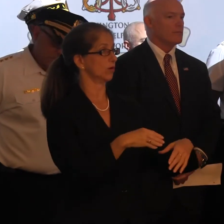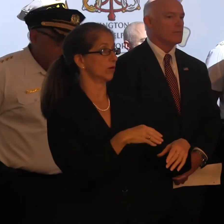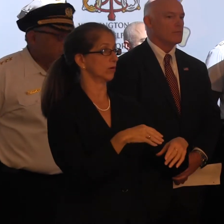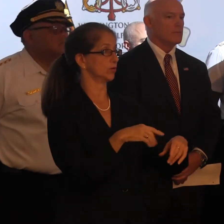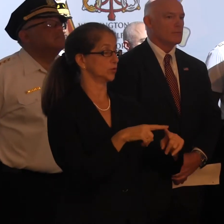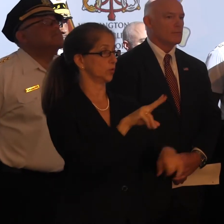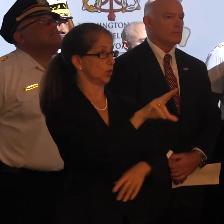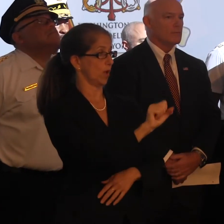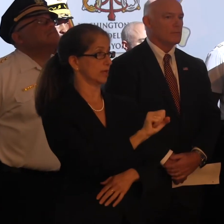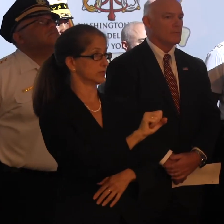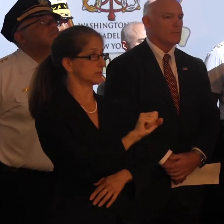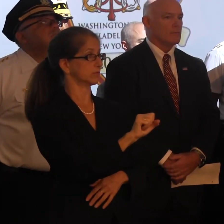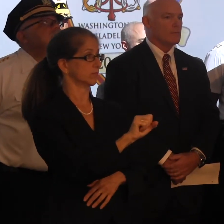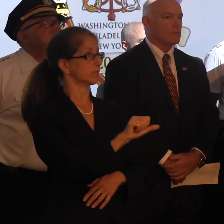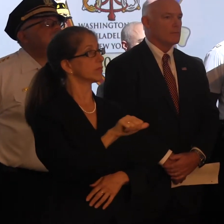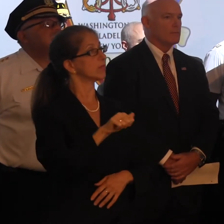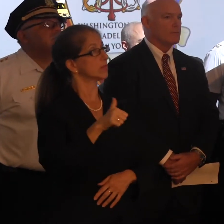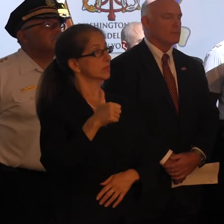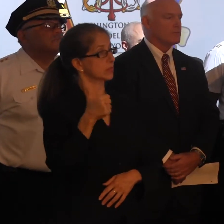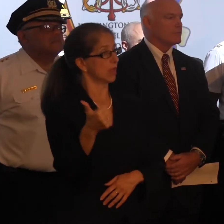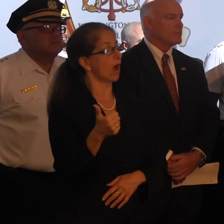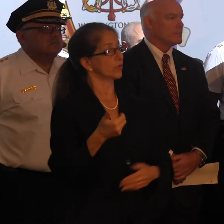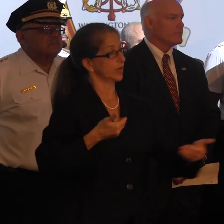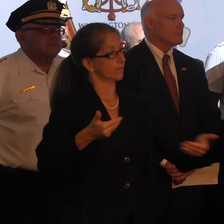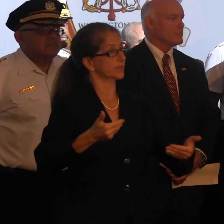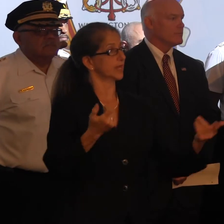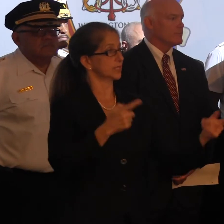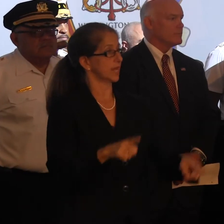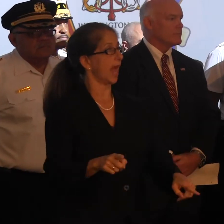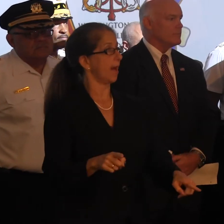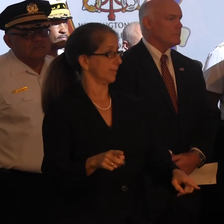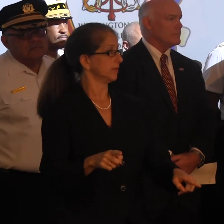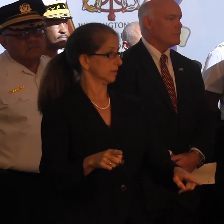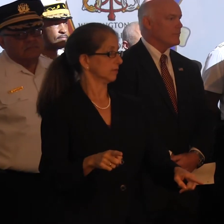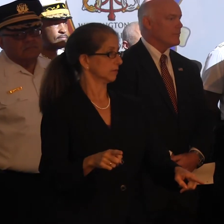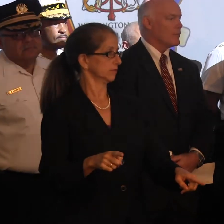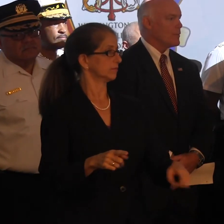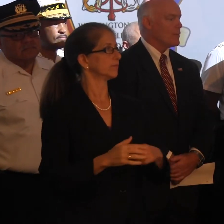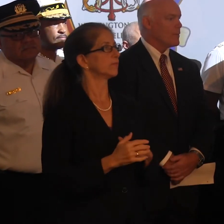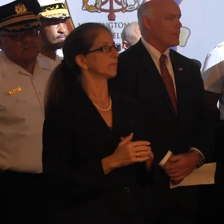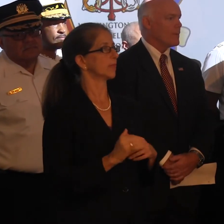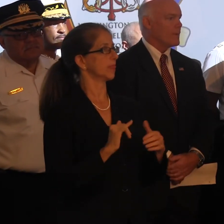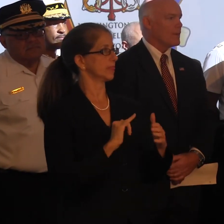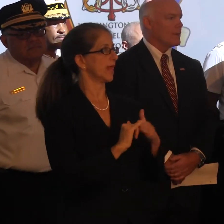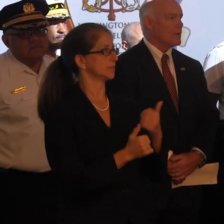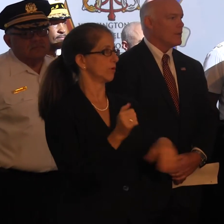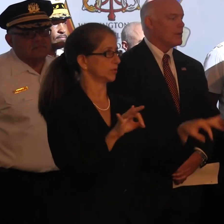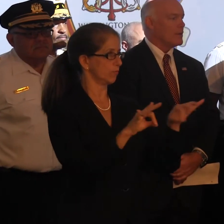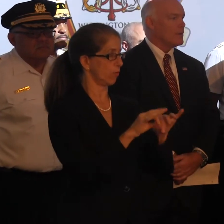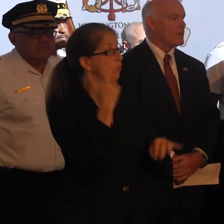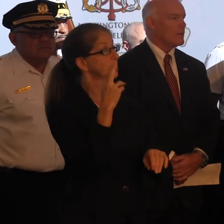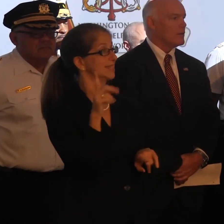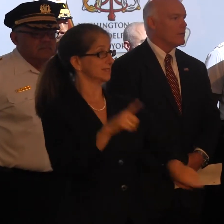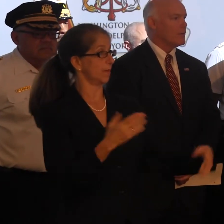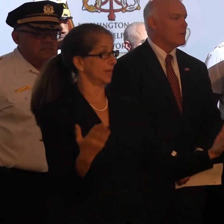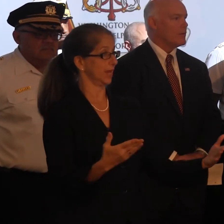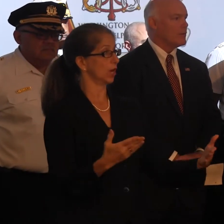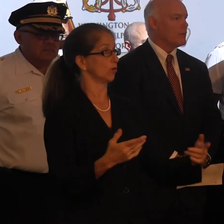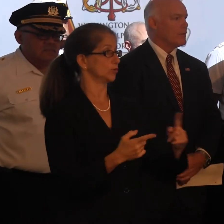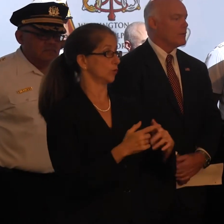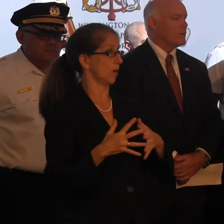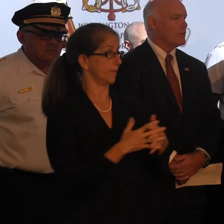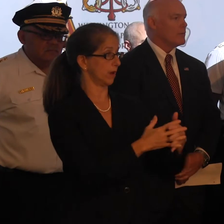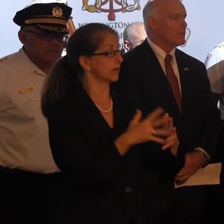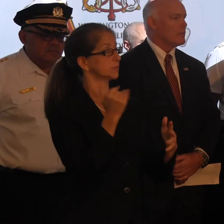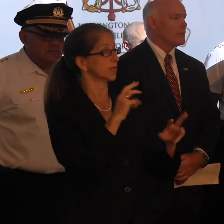and then other offers, extensions of invitation, were extended to him. So that's first and foremost. The reason he's coming to America is because